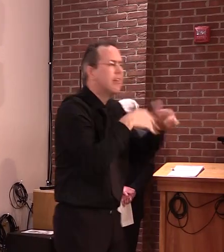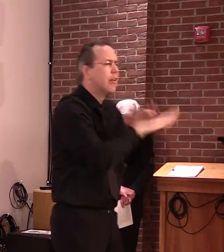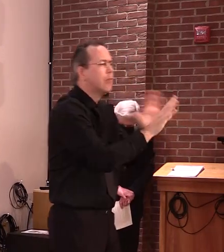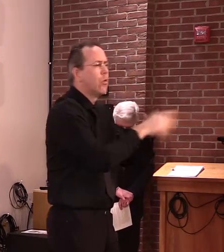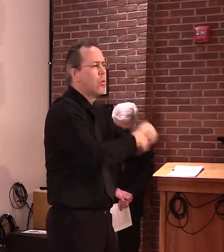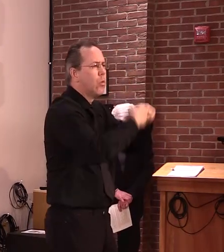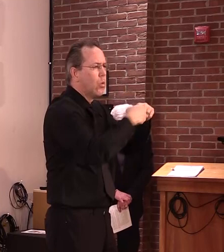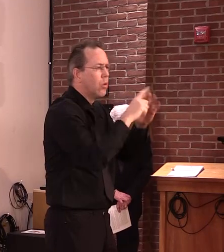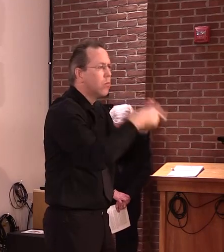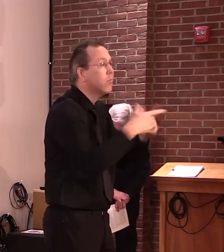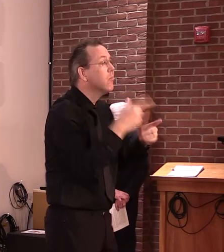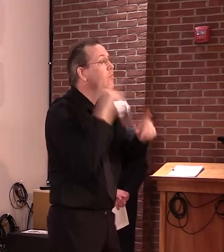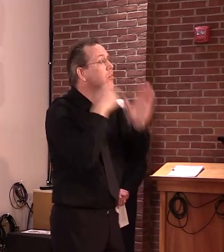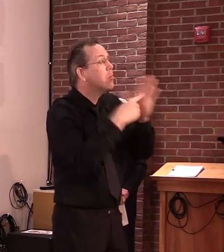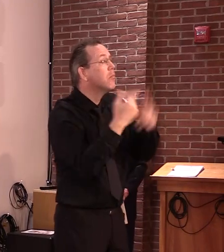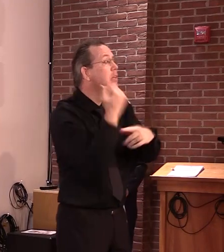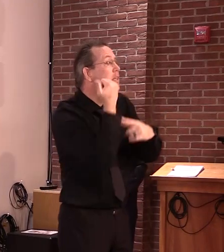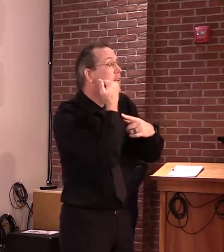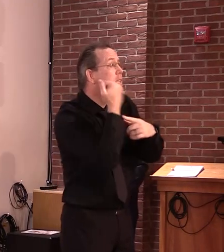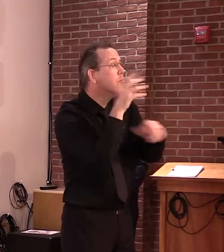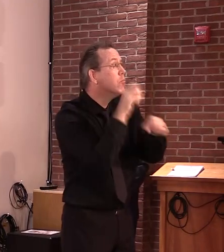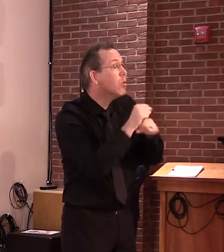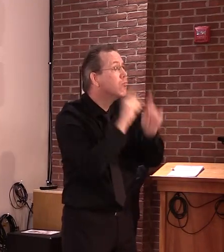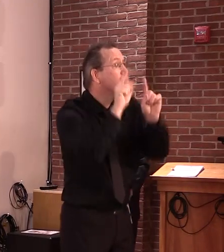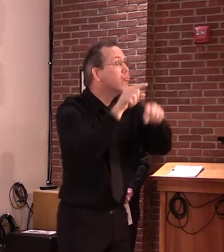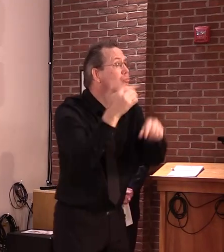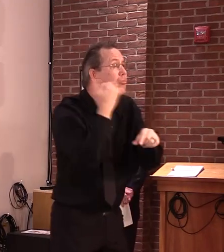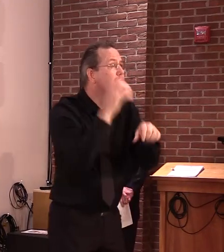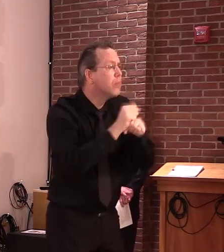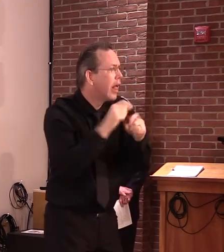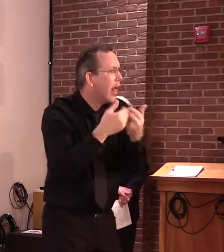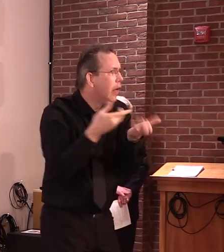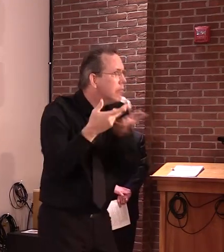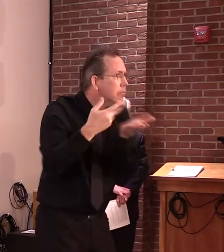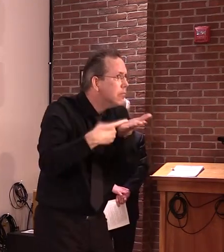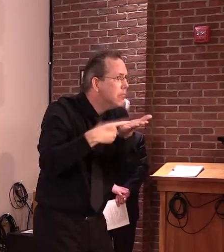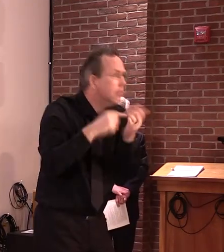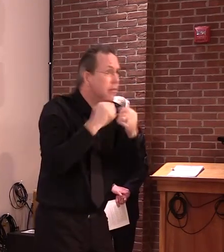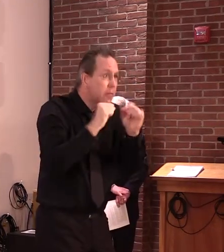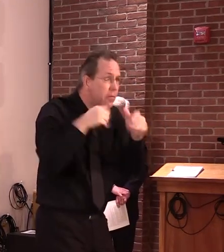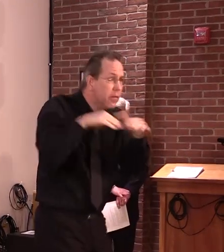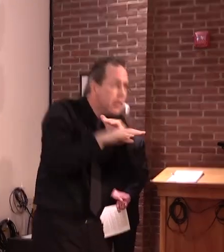turn it over to Dr. Levine for an update on expanding testing. Dr. Levine.